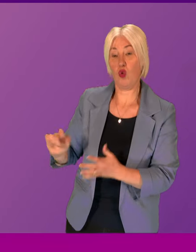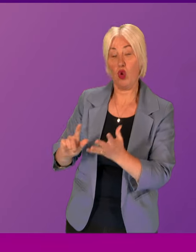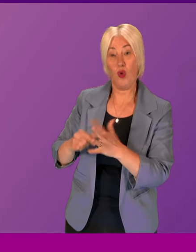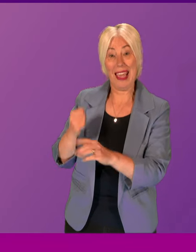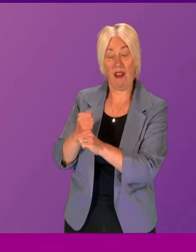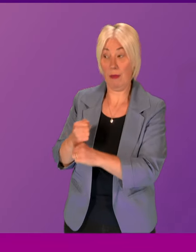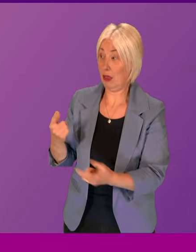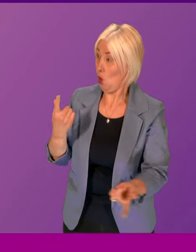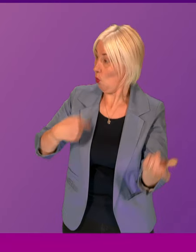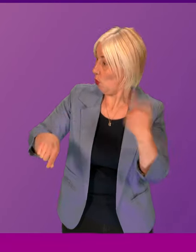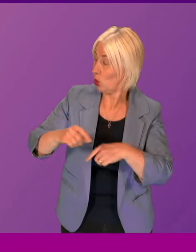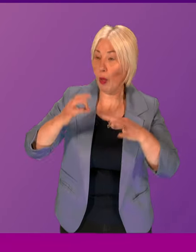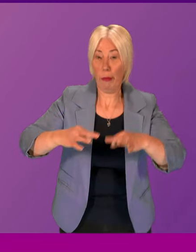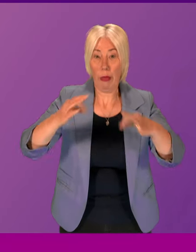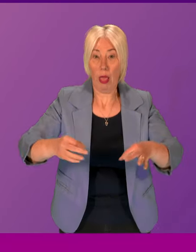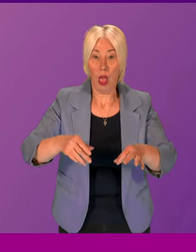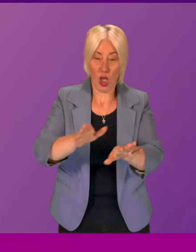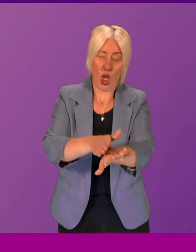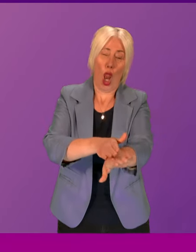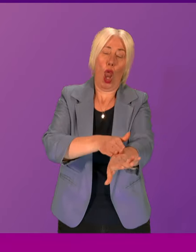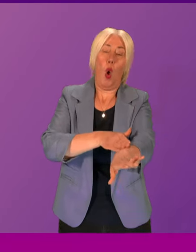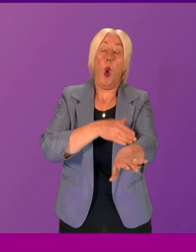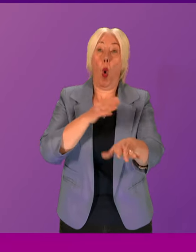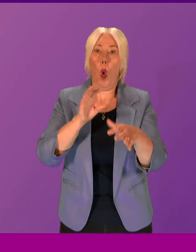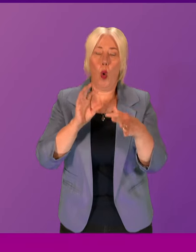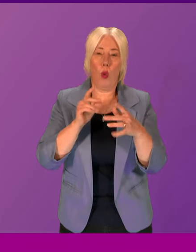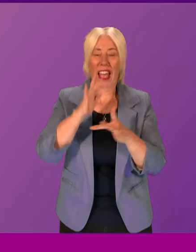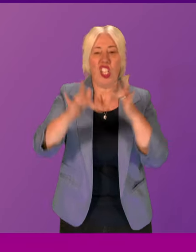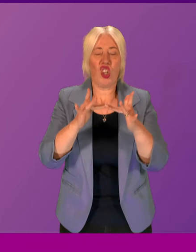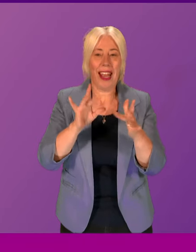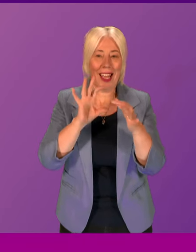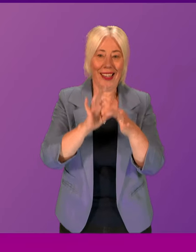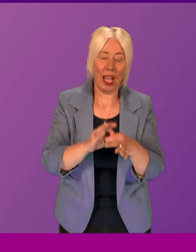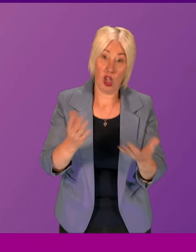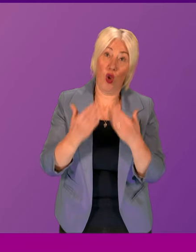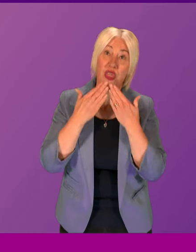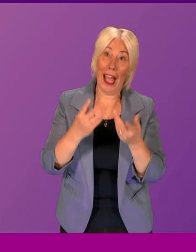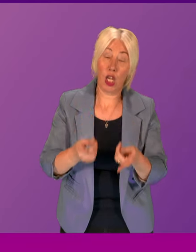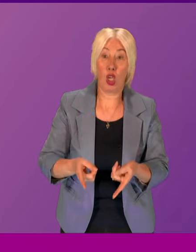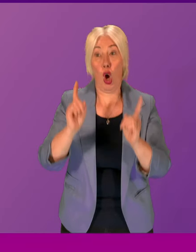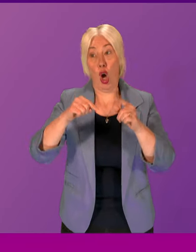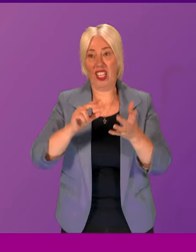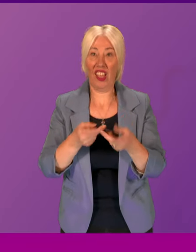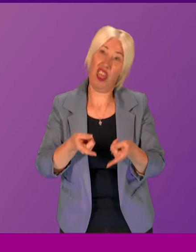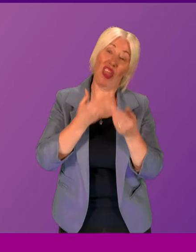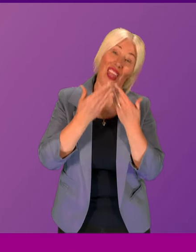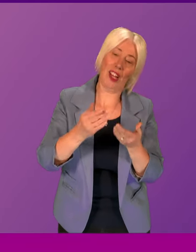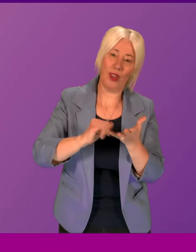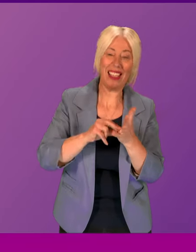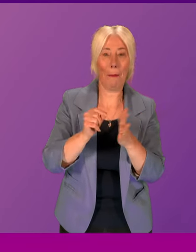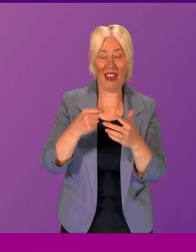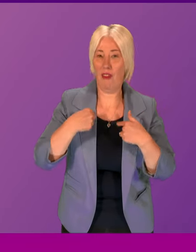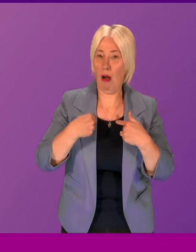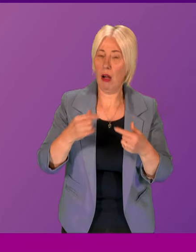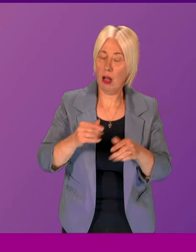we would all be using dial-up modems, presiding officer. So thank God and thank goodness for the SNP stepping Briefly, First Minister. And through